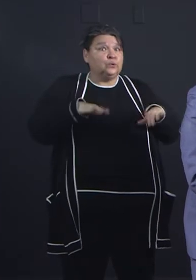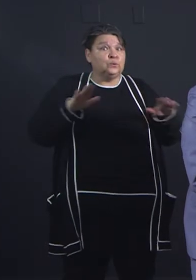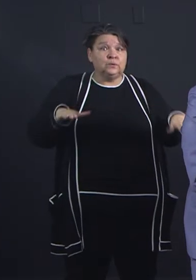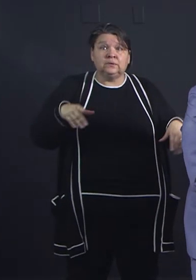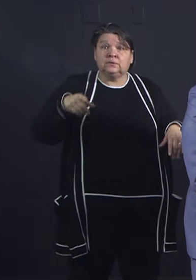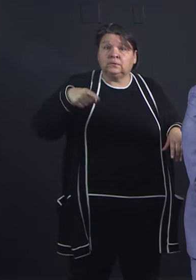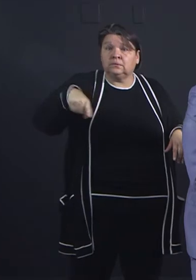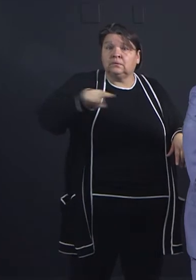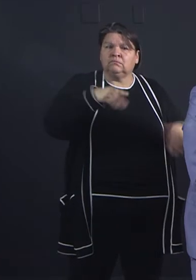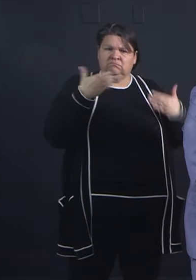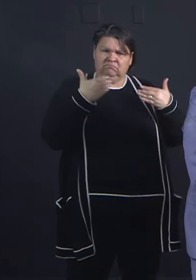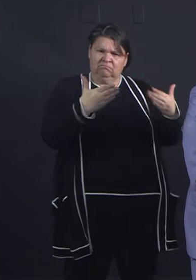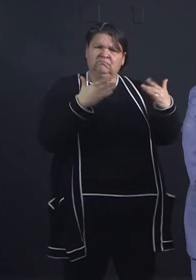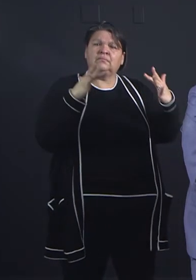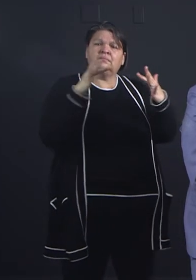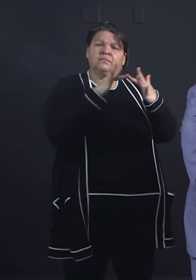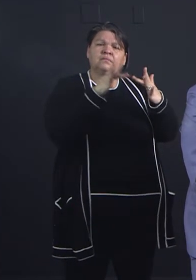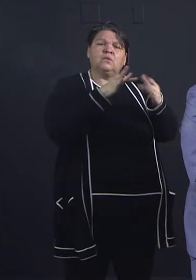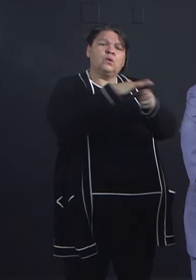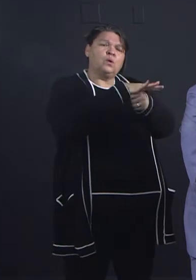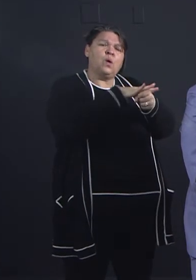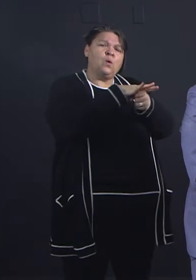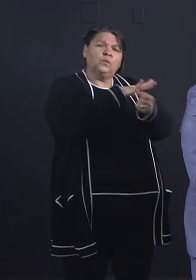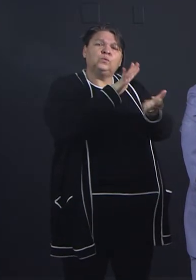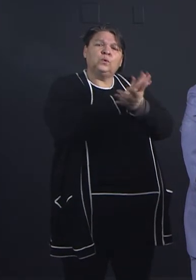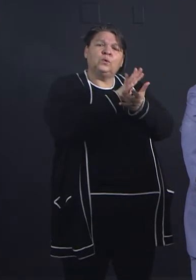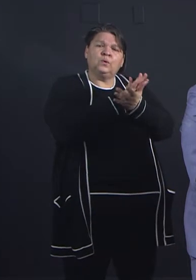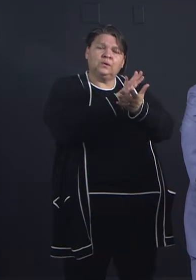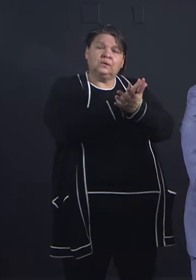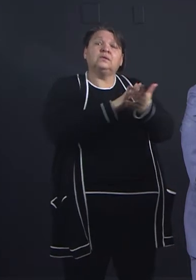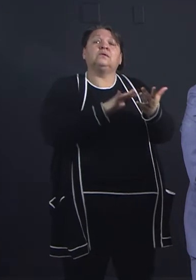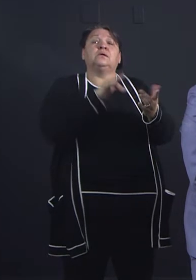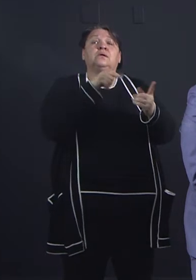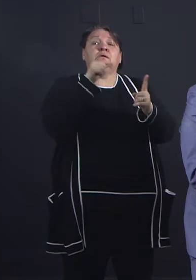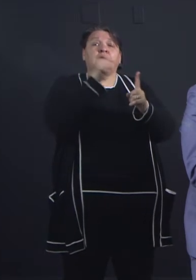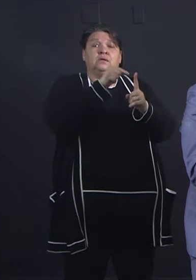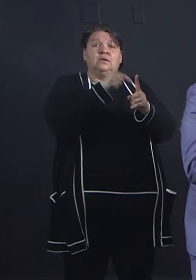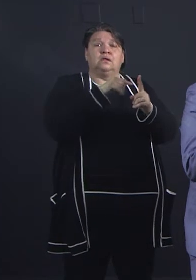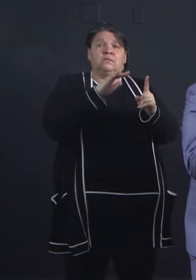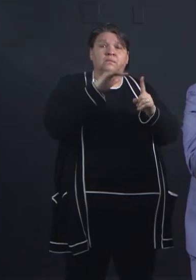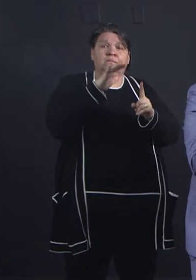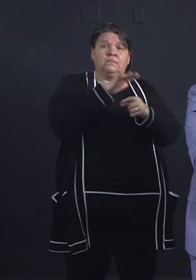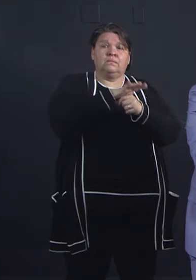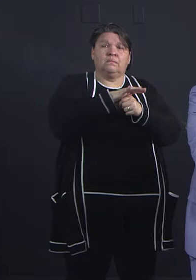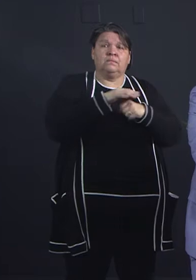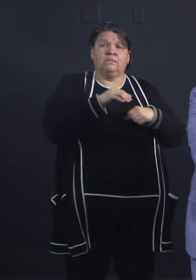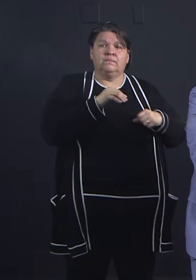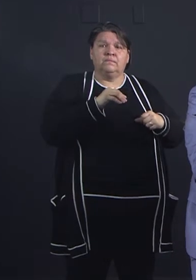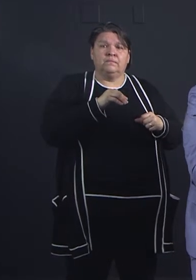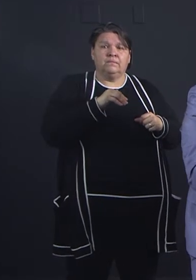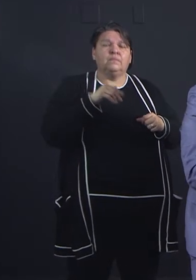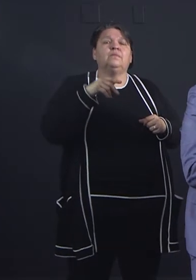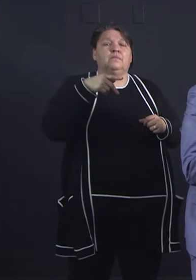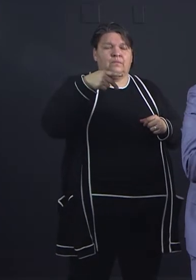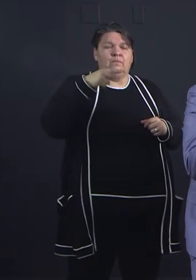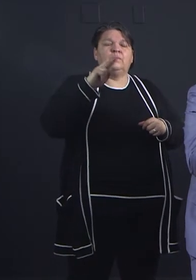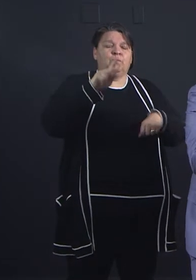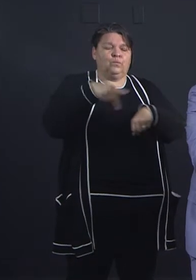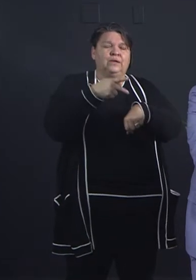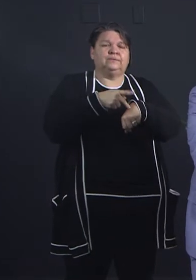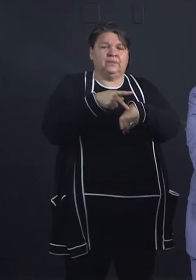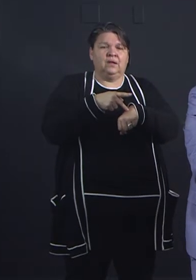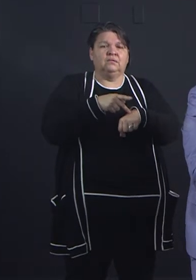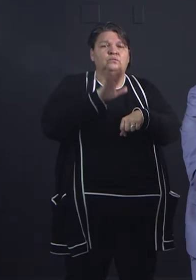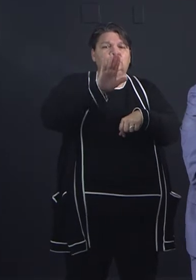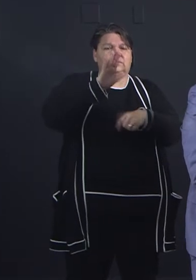local school, reach out to their principal. We have opportunities for them to read to their neighbor children, to read to